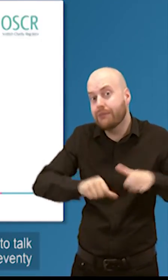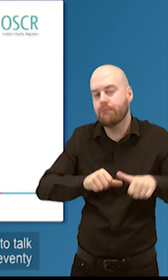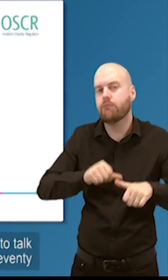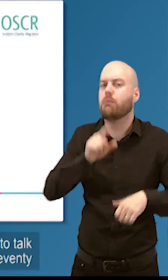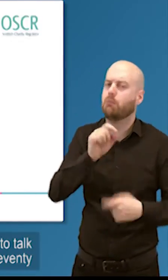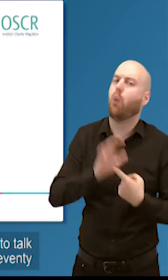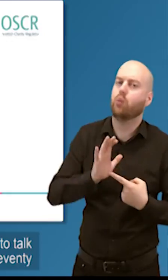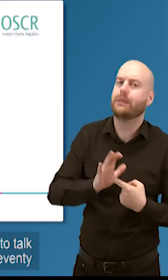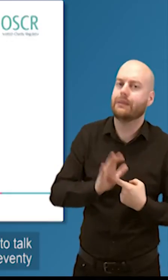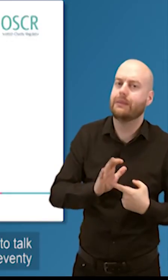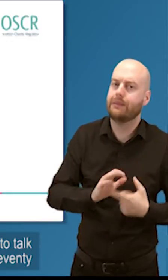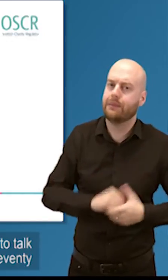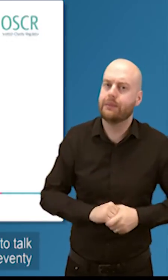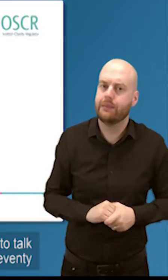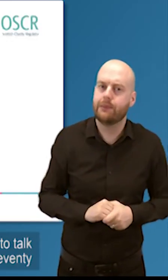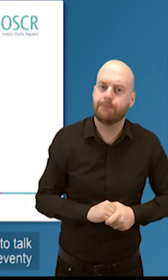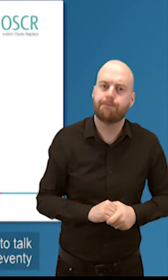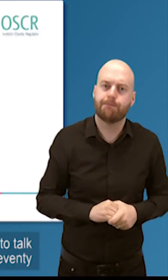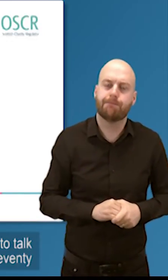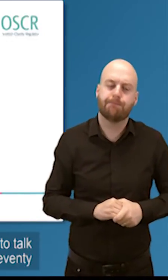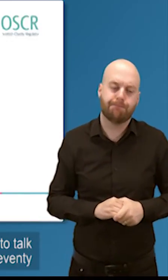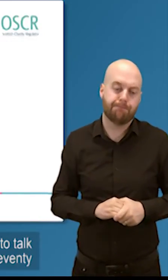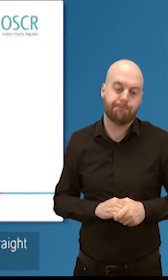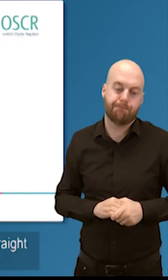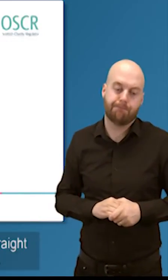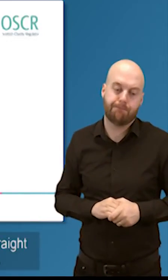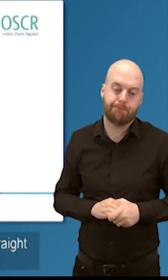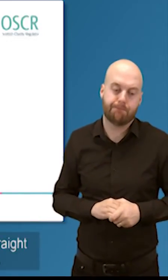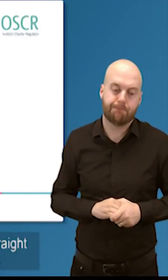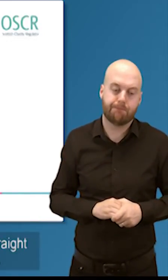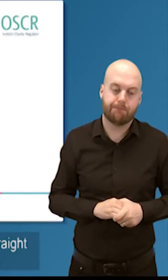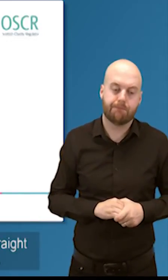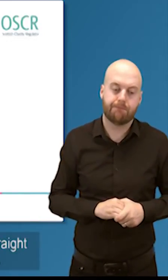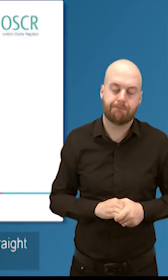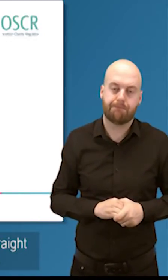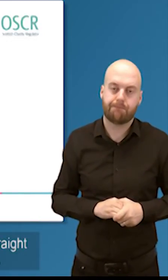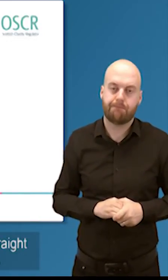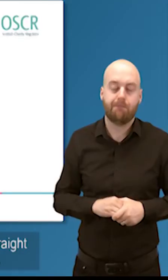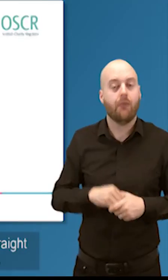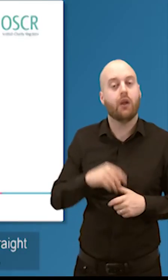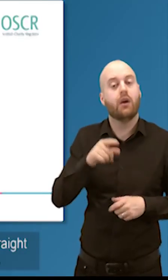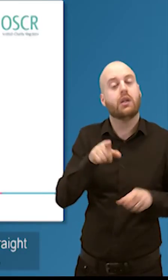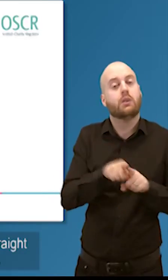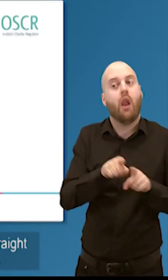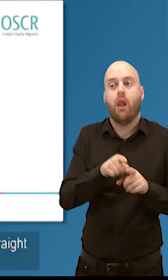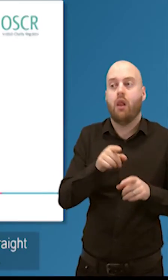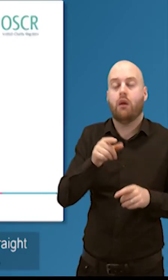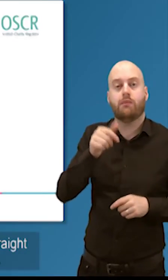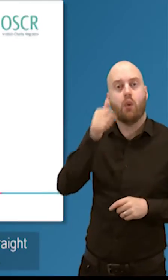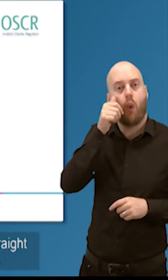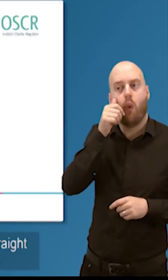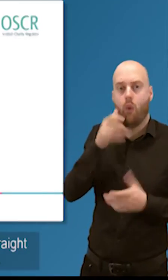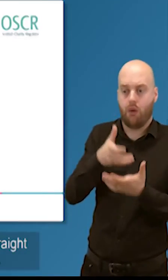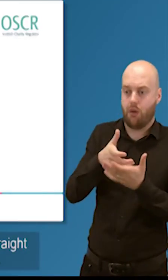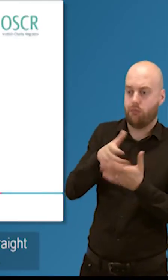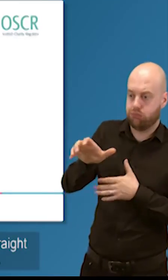nice to be able to talk in percentage terms to people about you know over 75 goes straight to x or 90 goes straight to x and